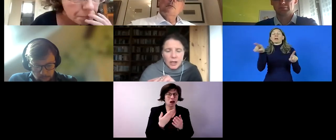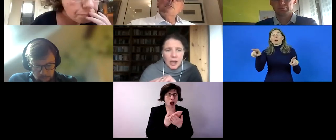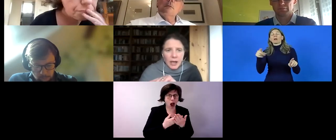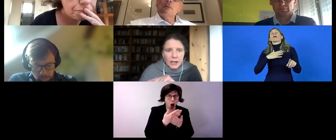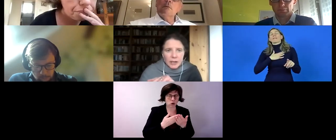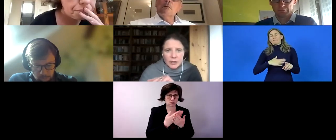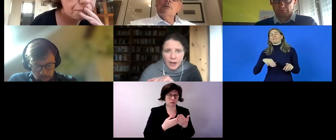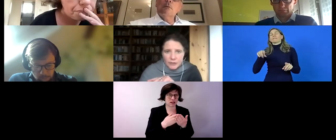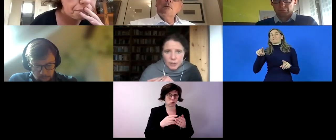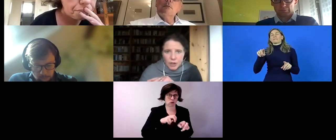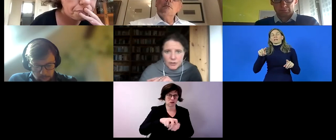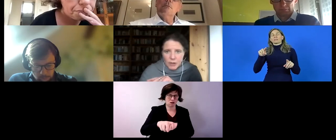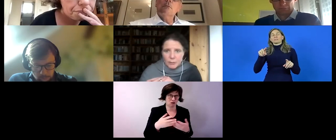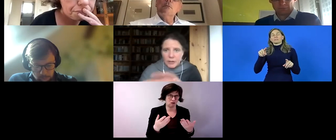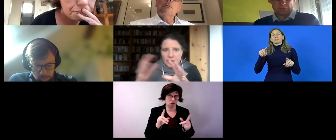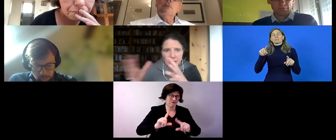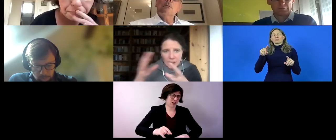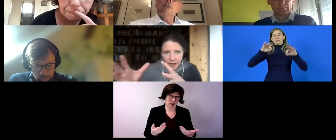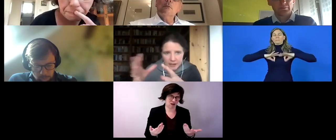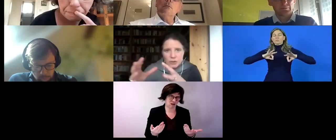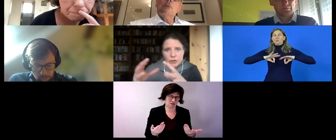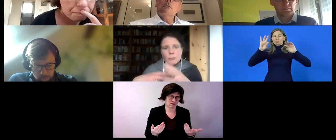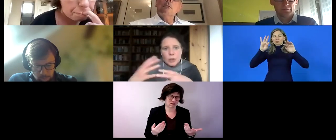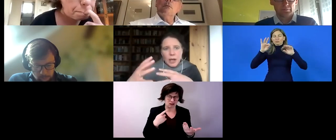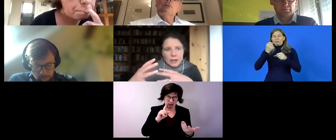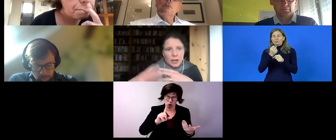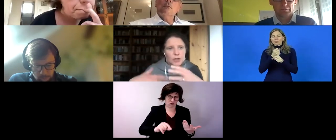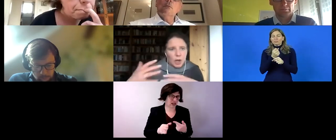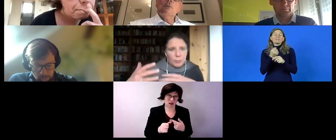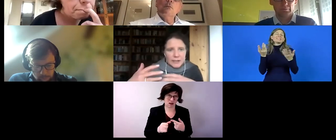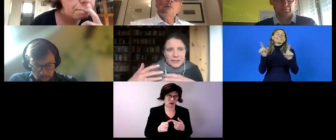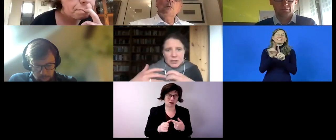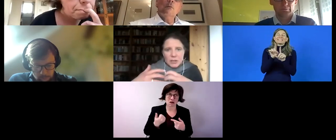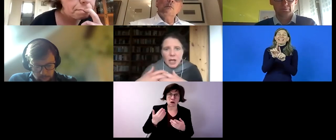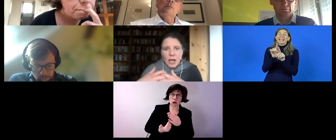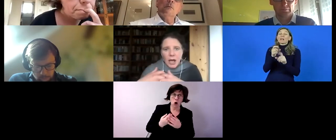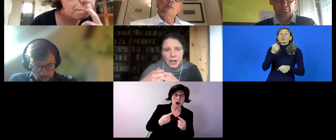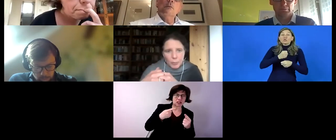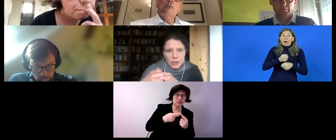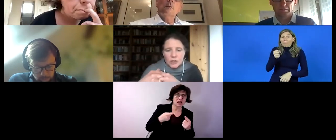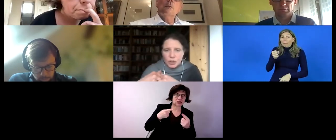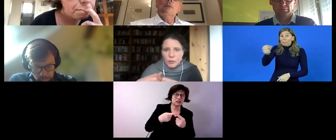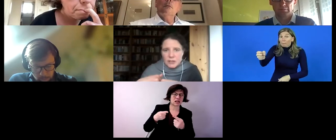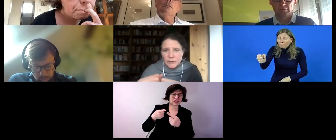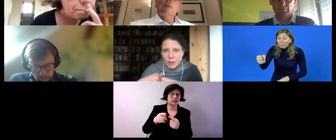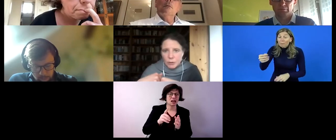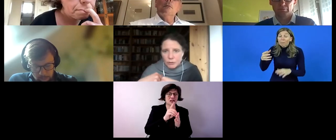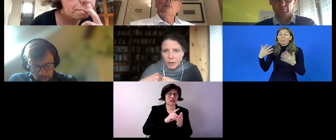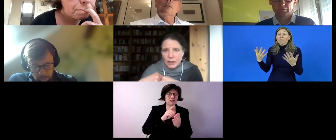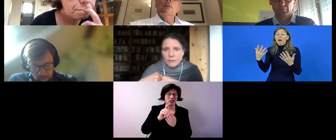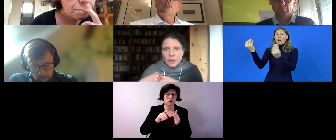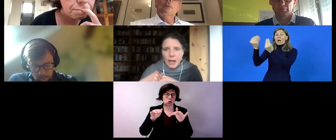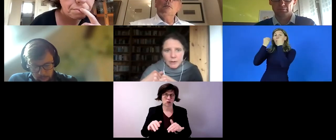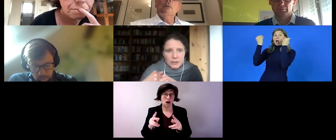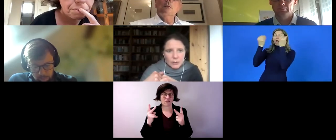uh in that regard as well because again like an internship or like a job placement an apprenticeship is a very good